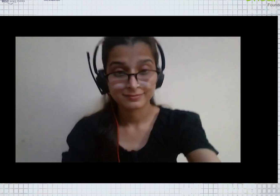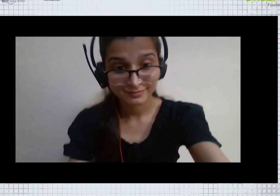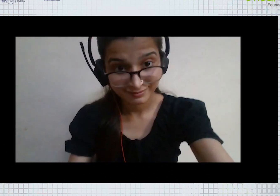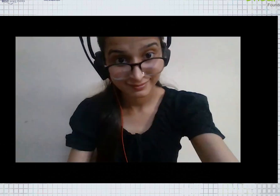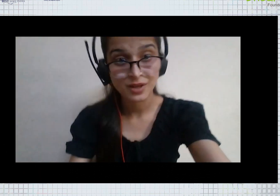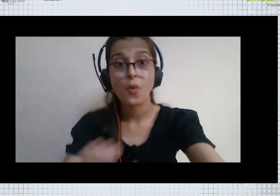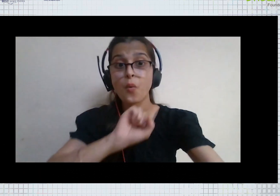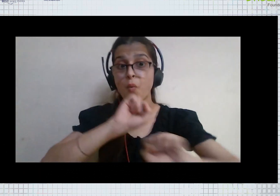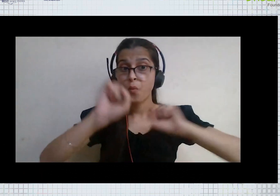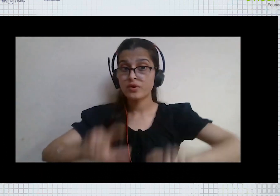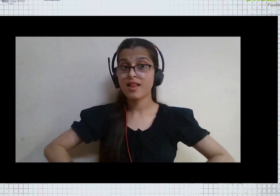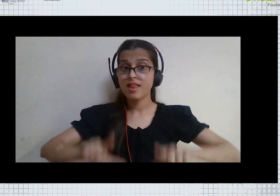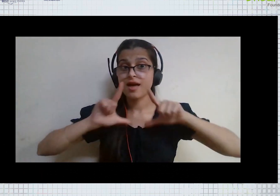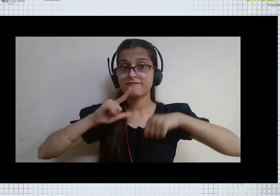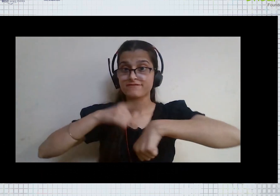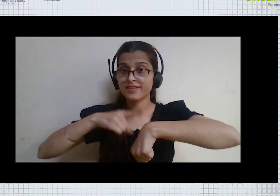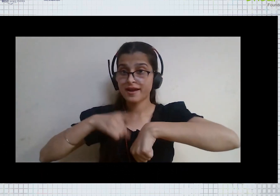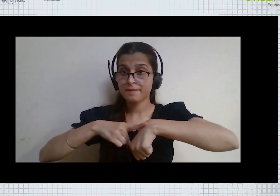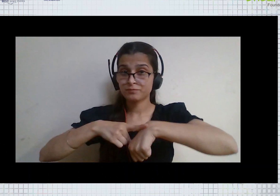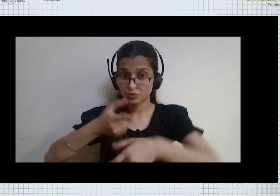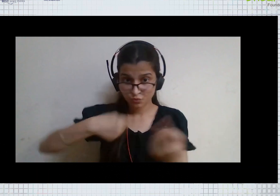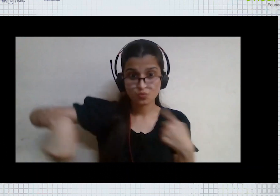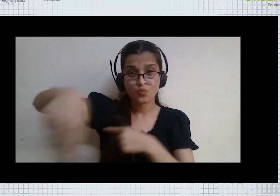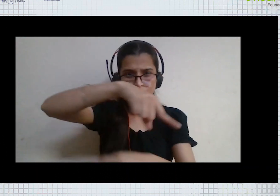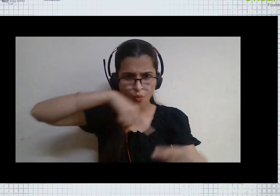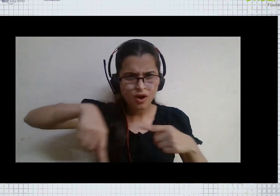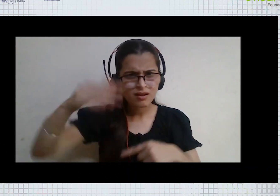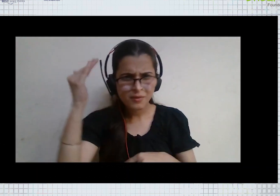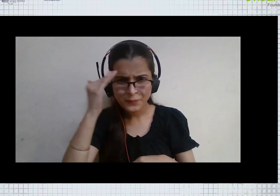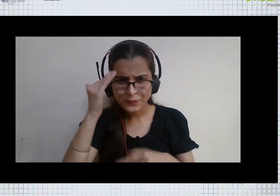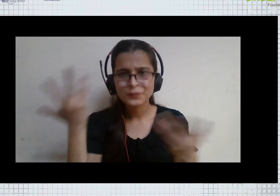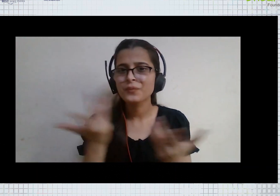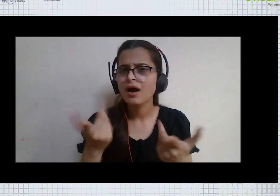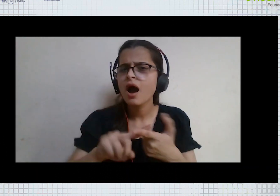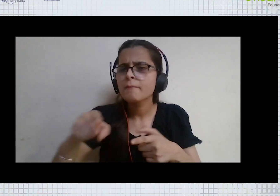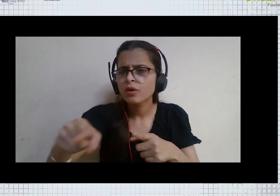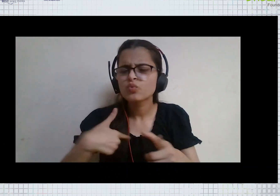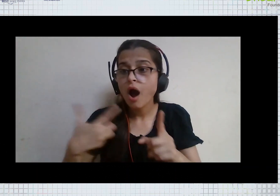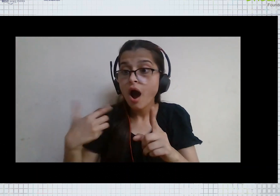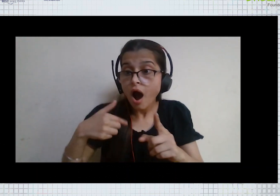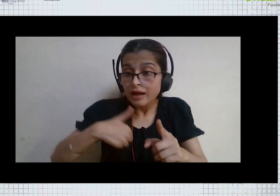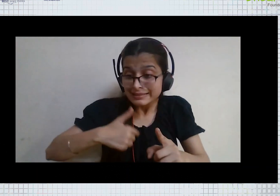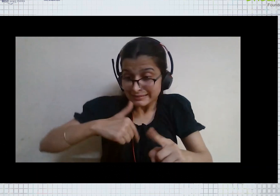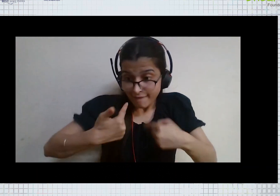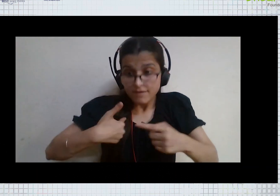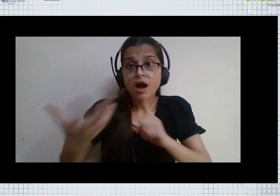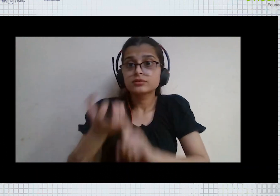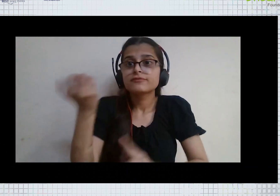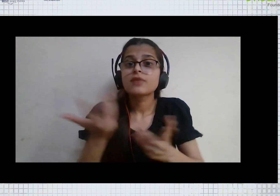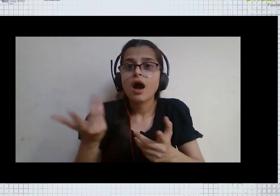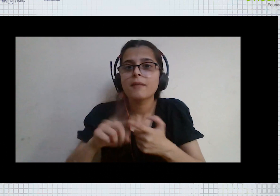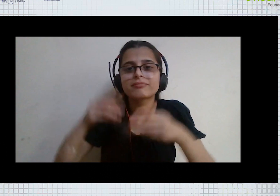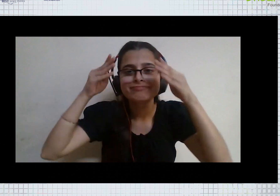and in your lifetime you will not be known for what you achieved for yourself